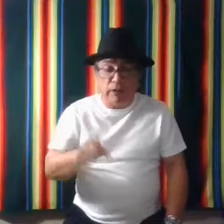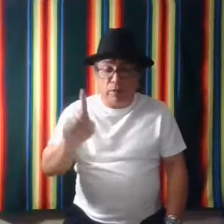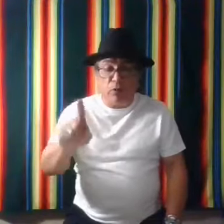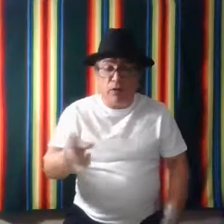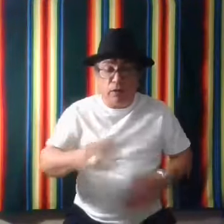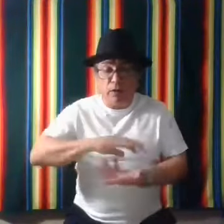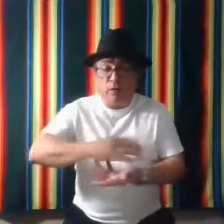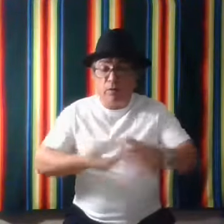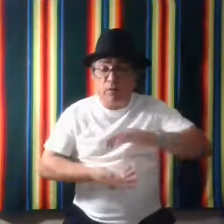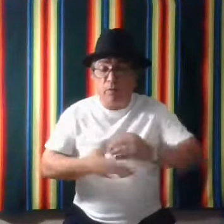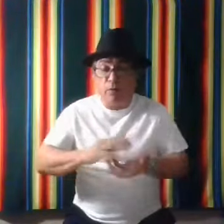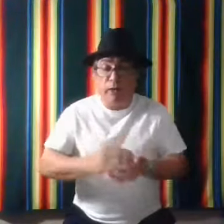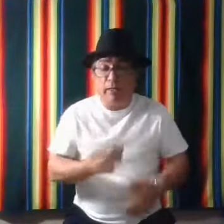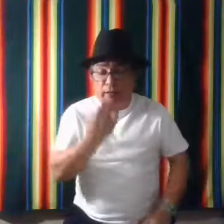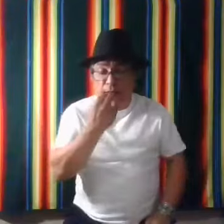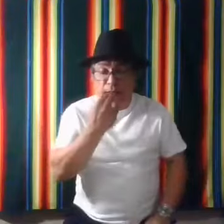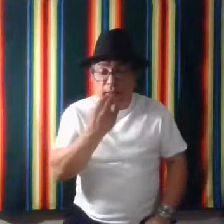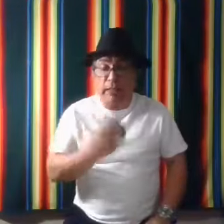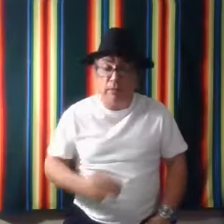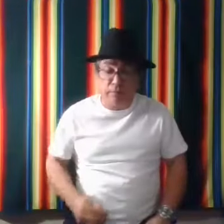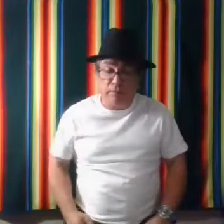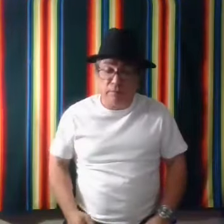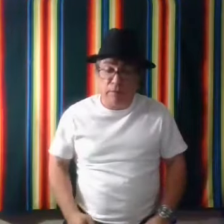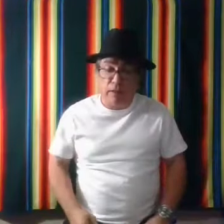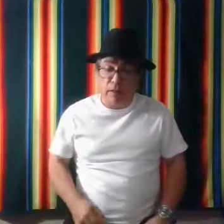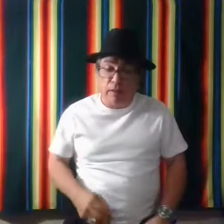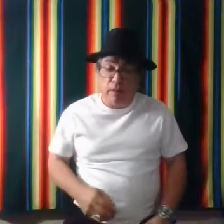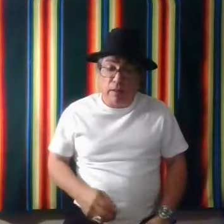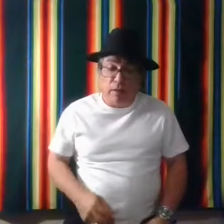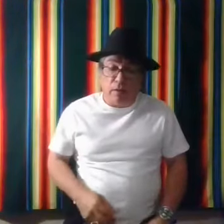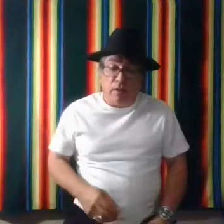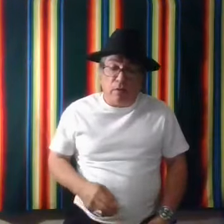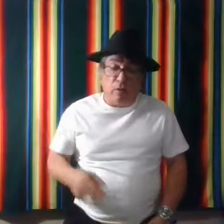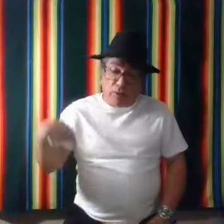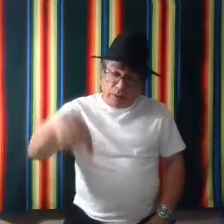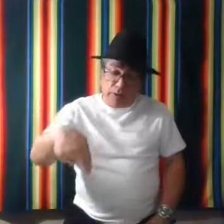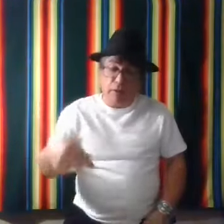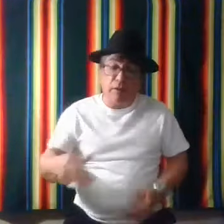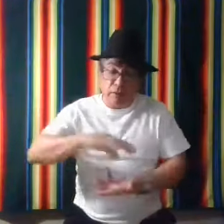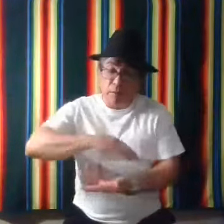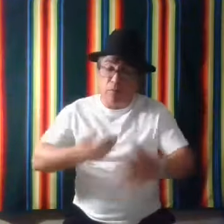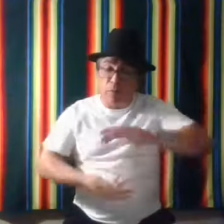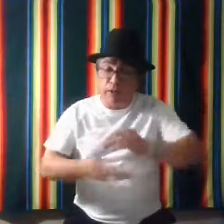take one bread, eat. or this bread